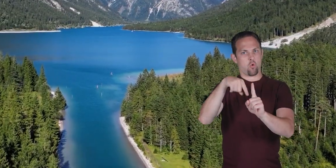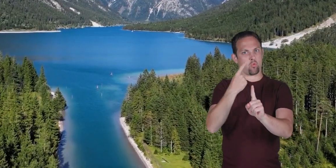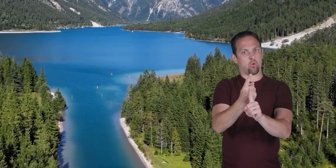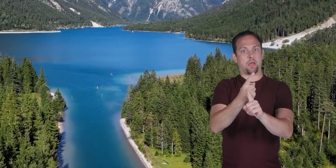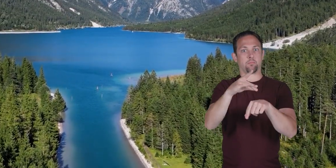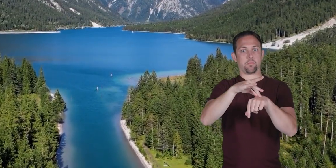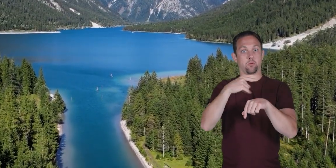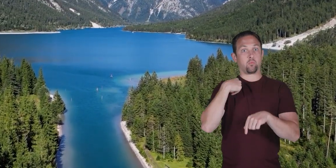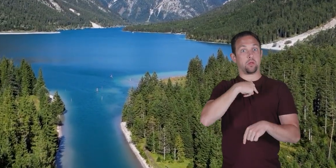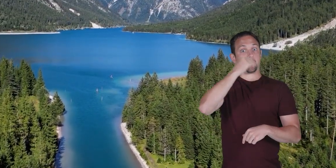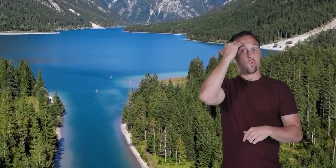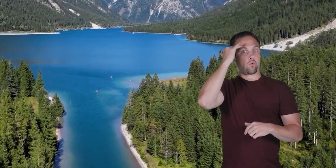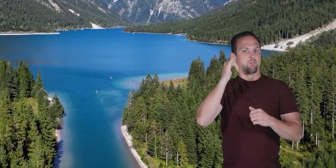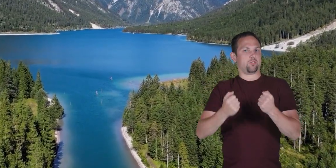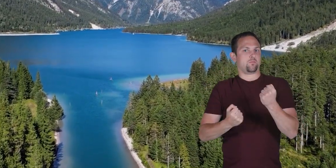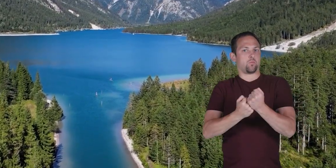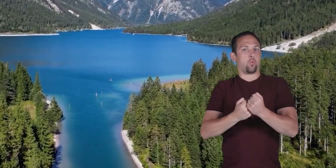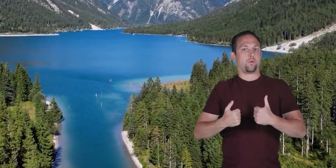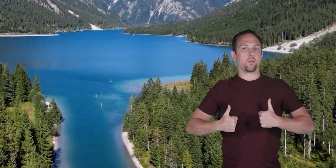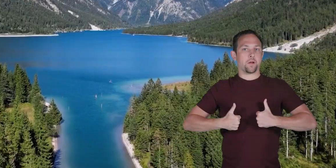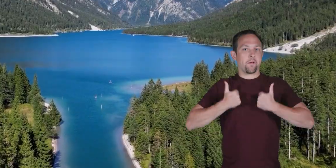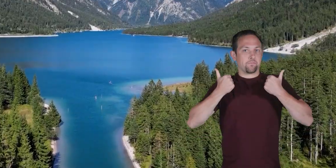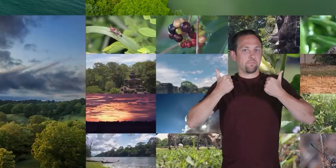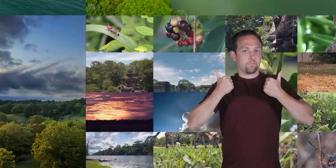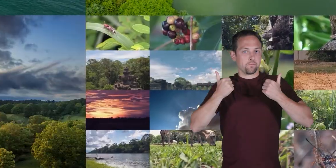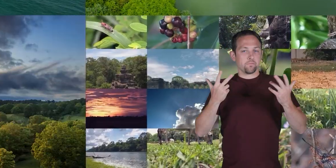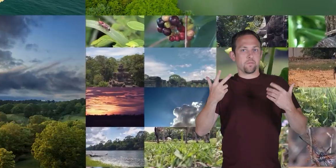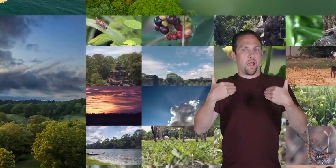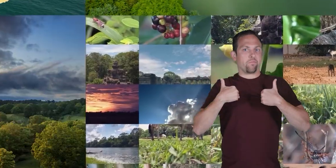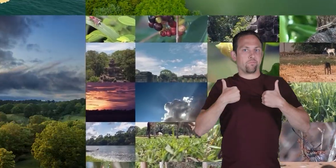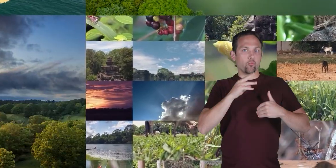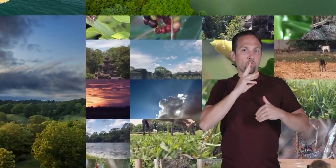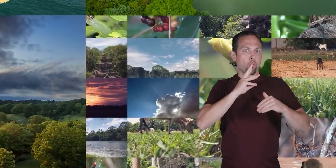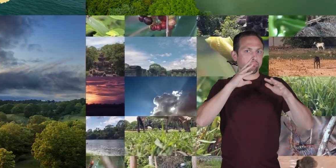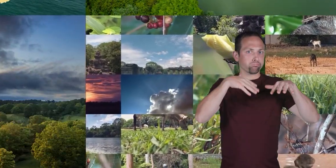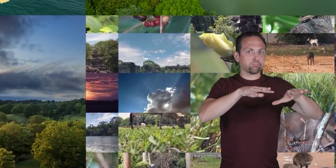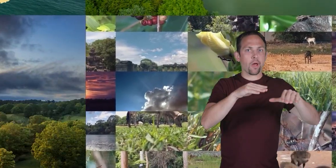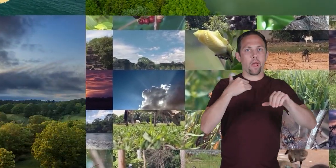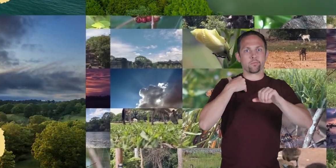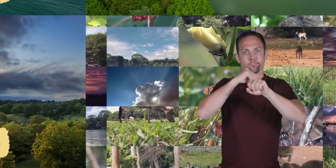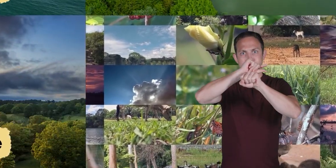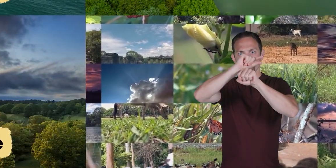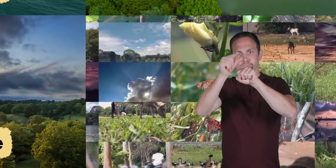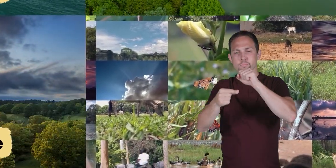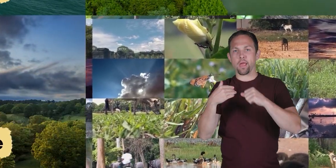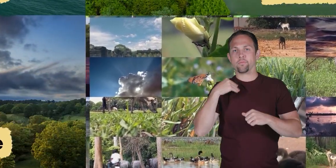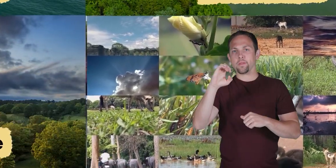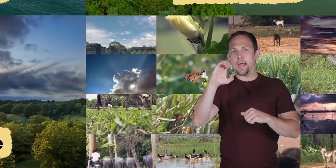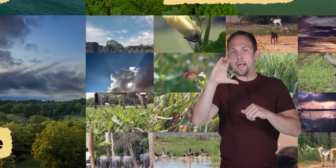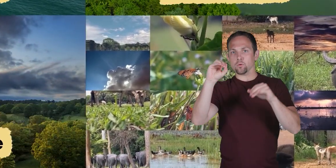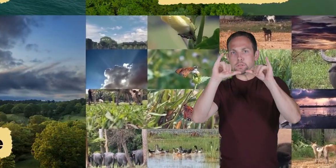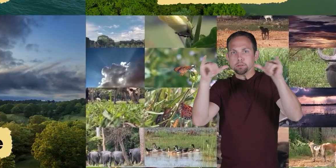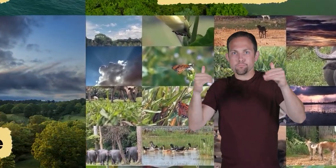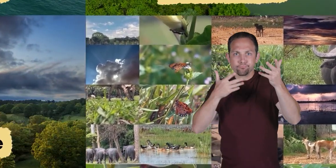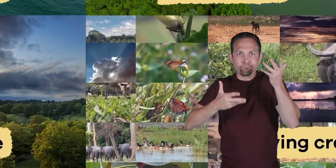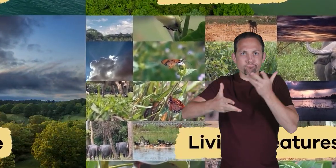planet we know that supports life it's liquid water atmosphere ecosystems and